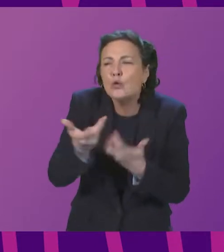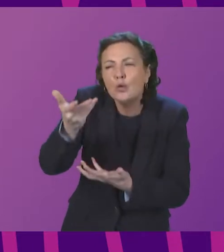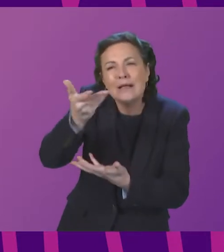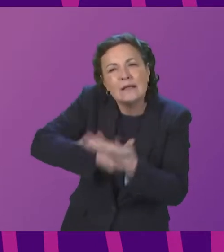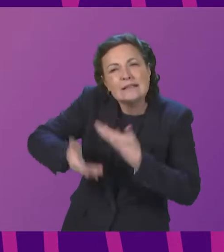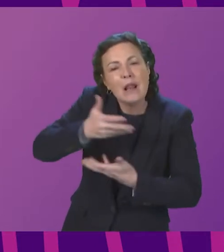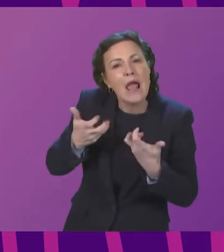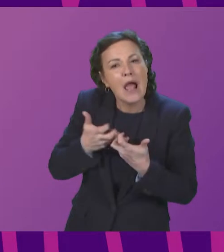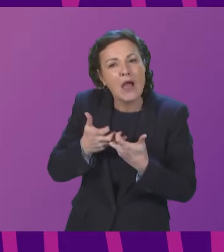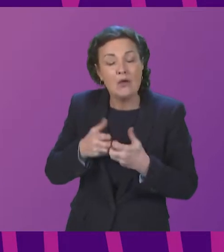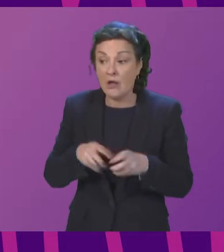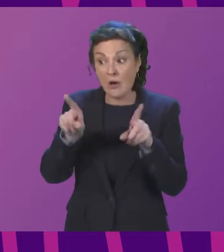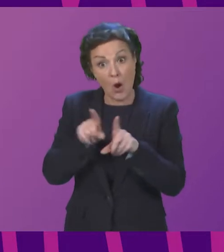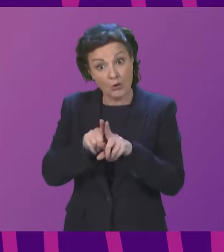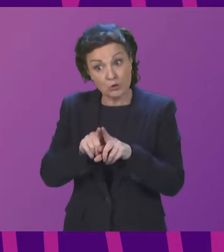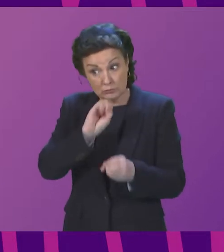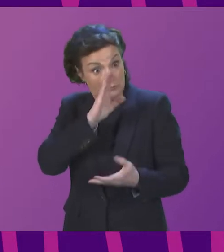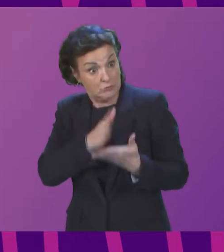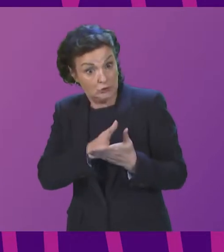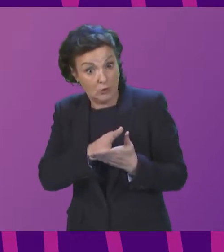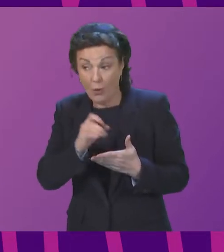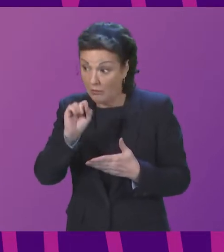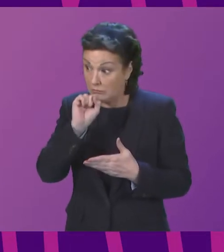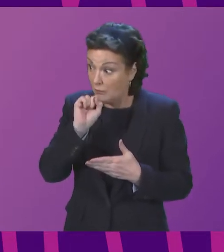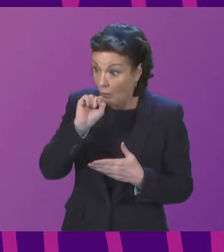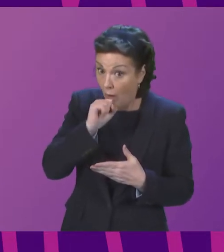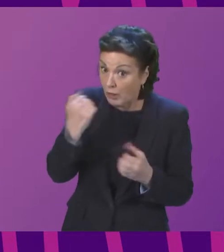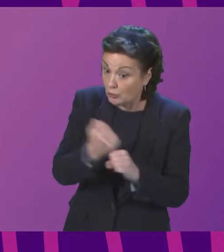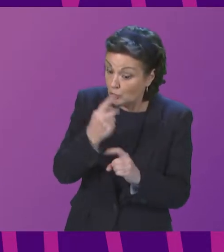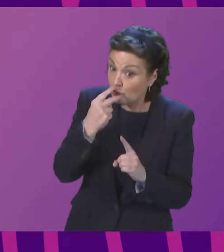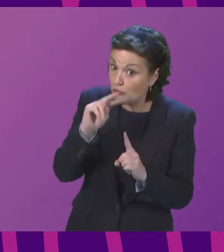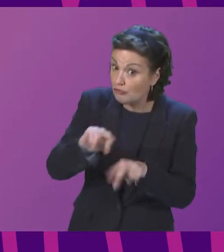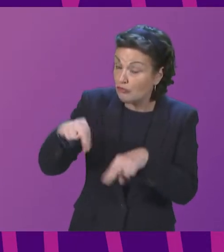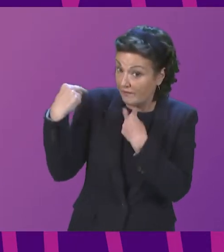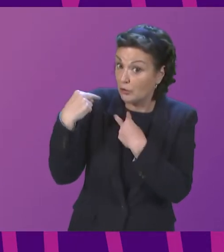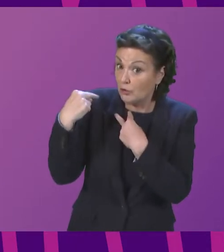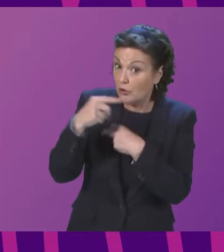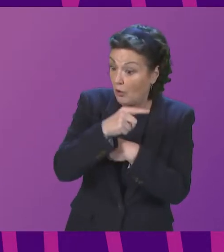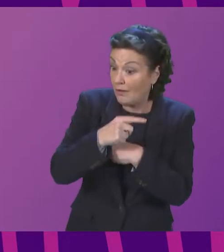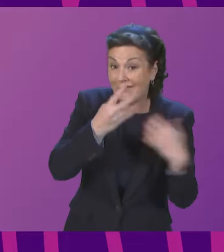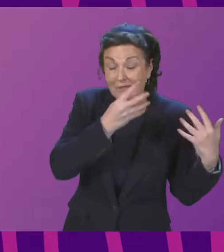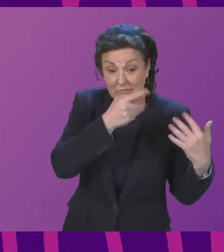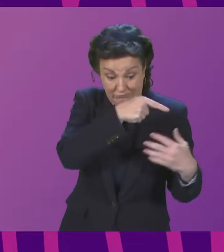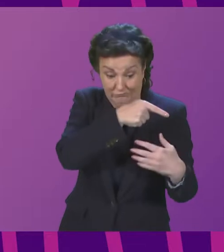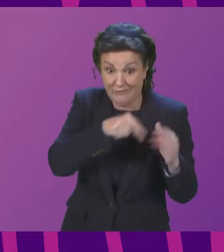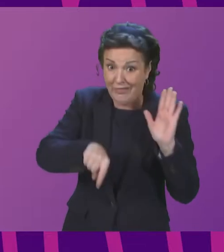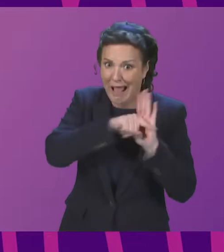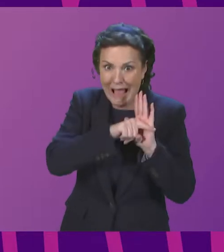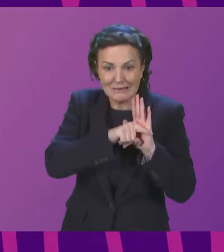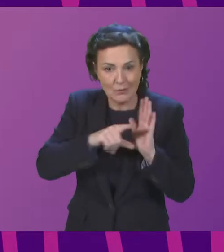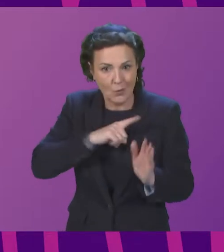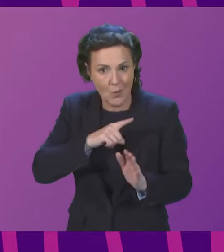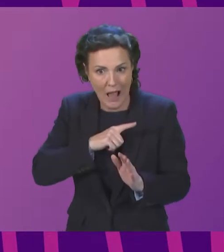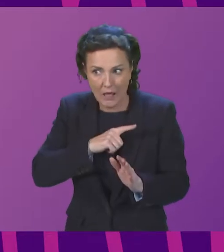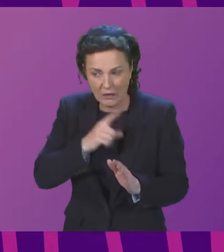to undertake the review that is being sought here, because I do believe that it does give us the chance to see